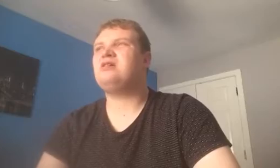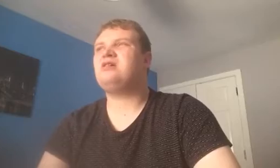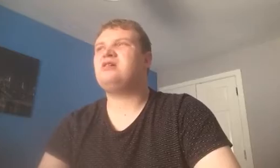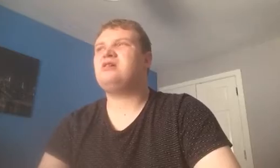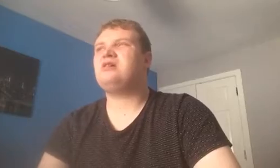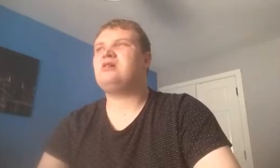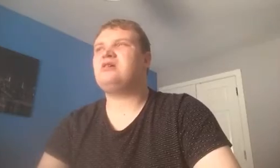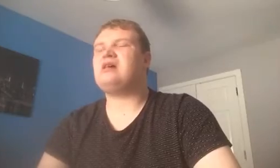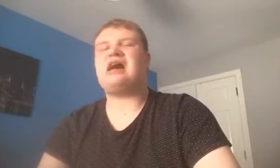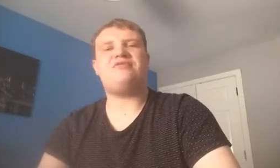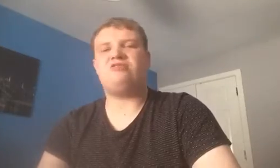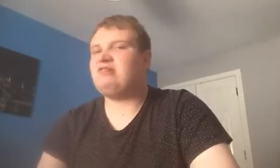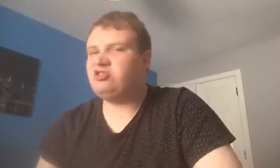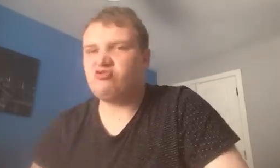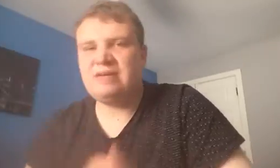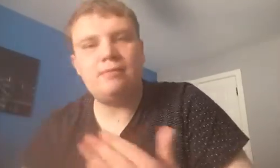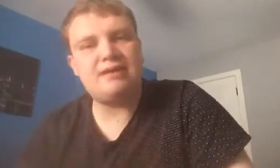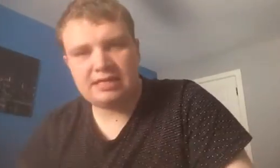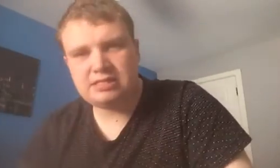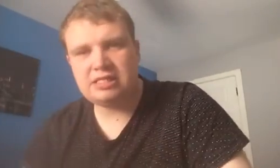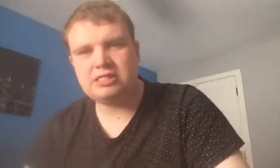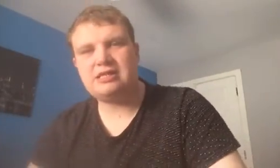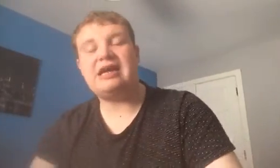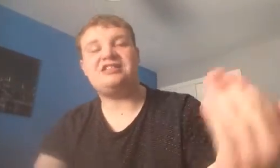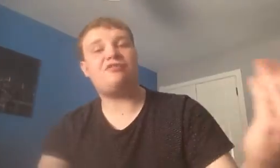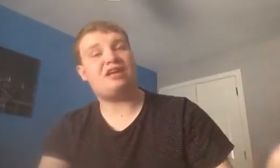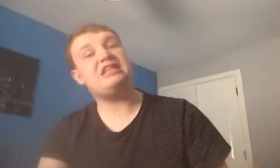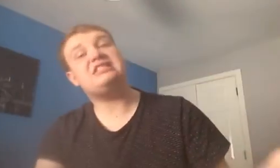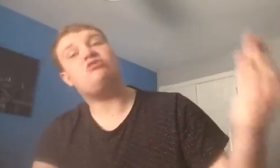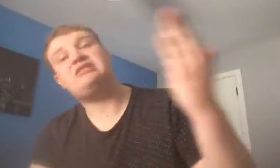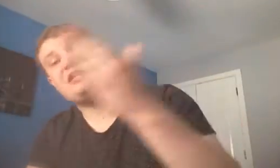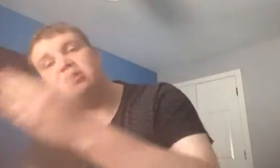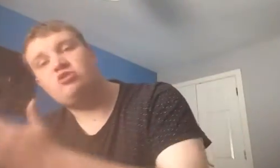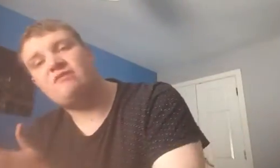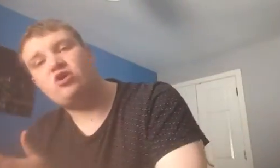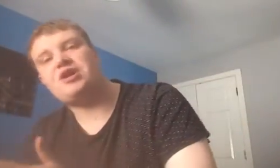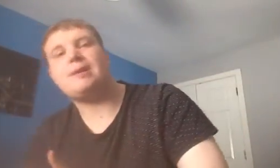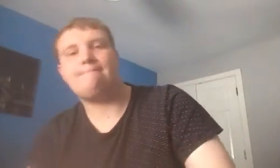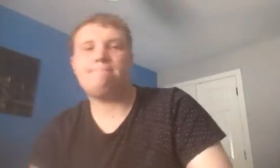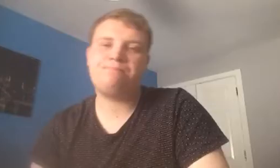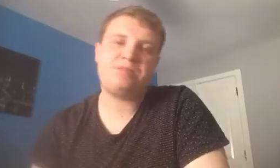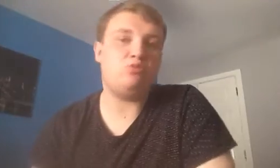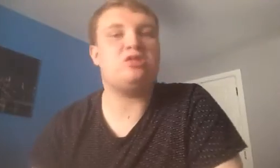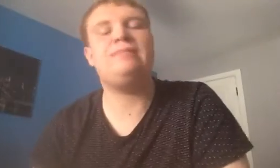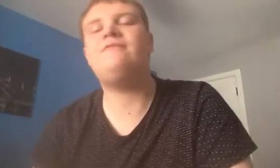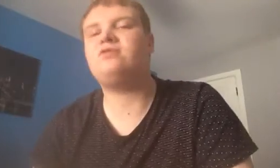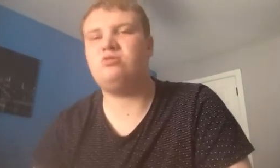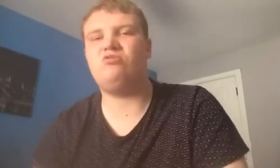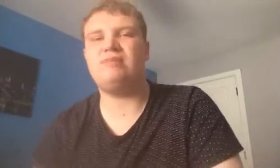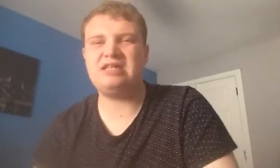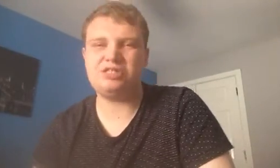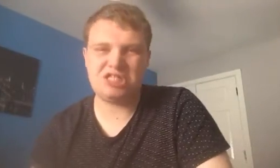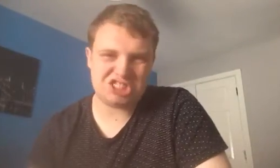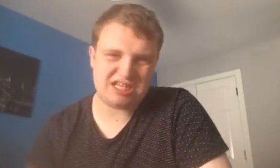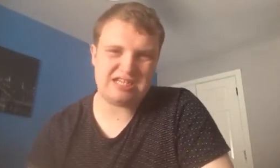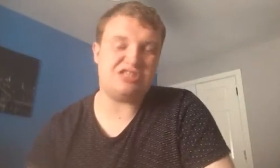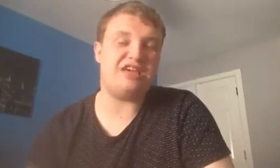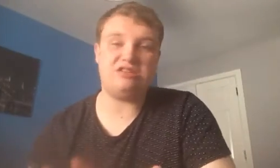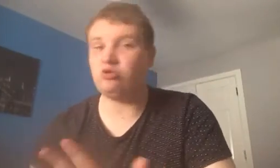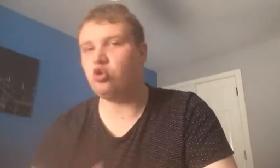I think Rangers will keep him next season, and I think they'll tend to move him on. We'll keep him for the remaining season he has, and then he'll